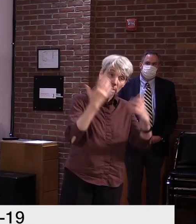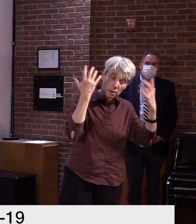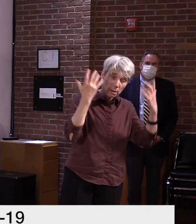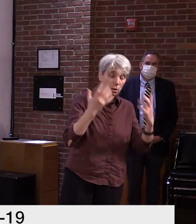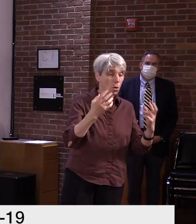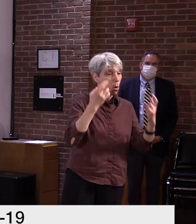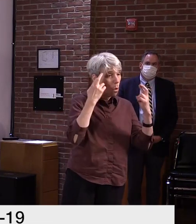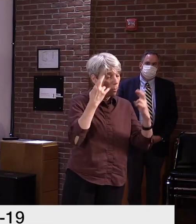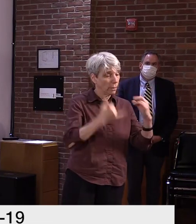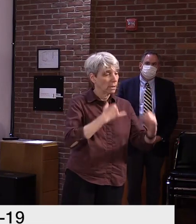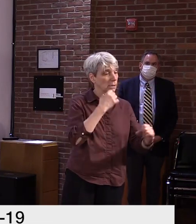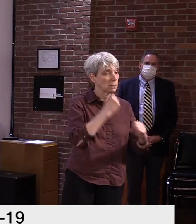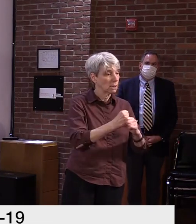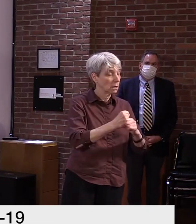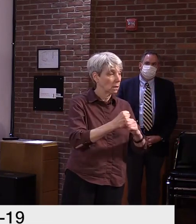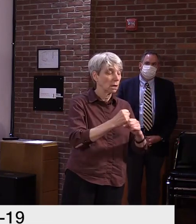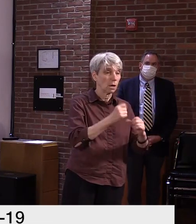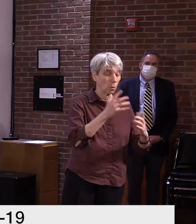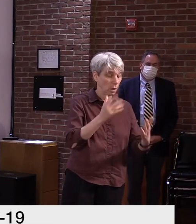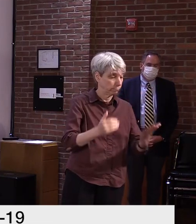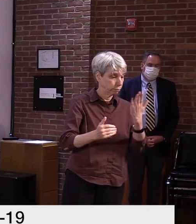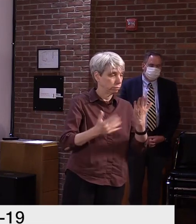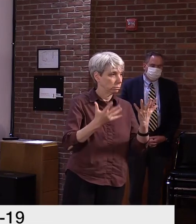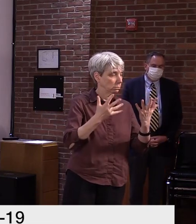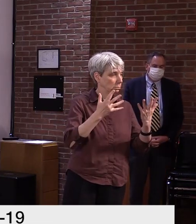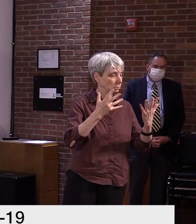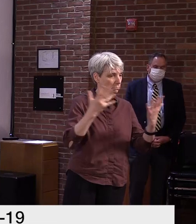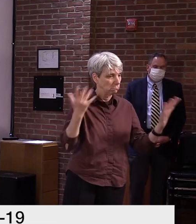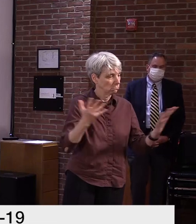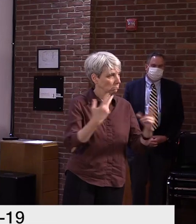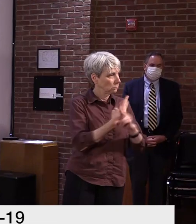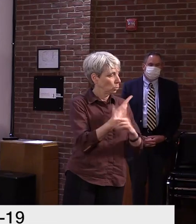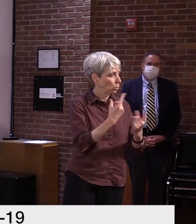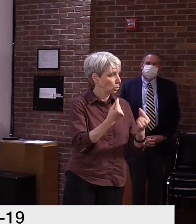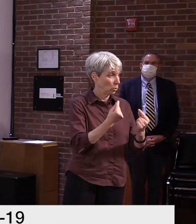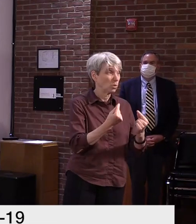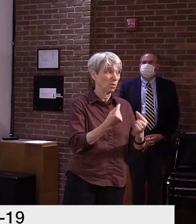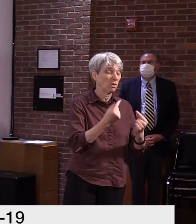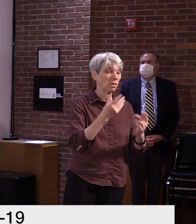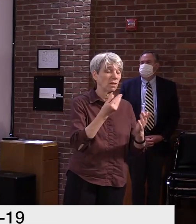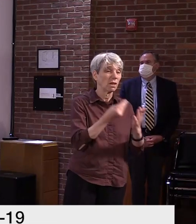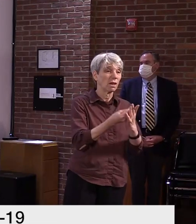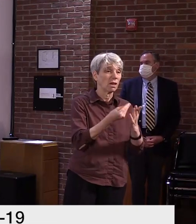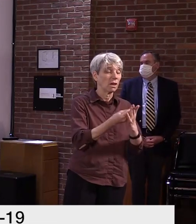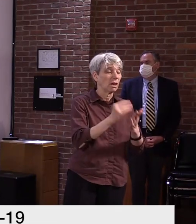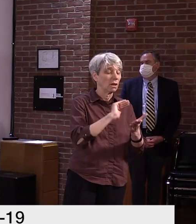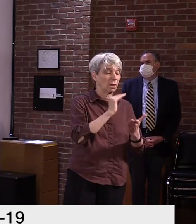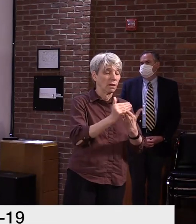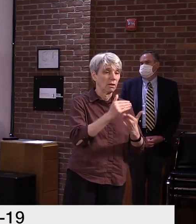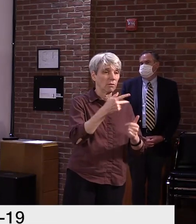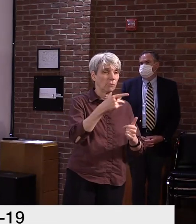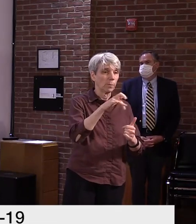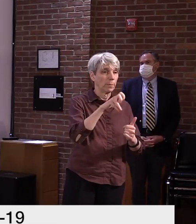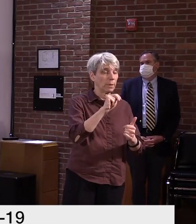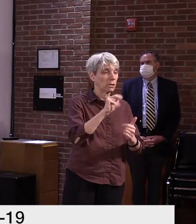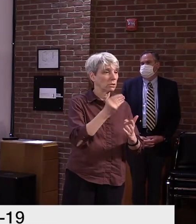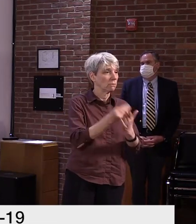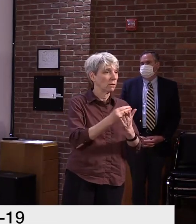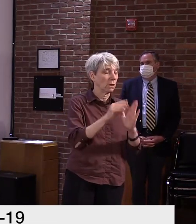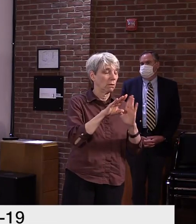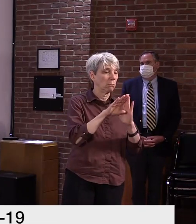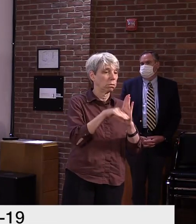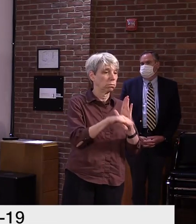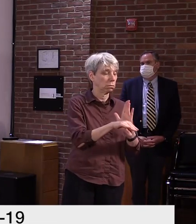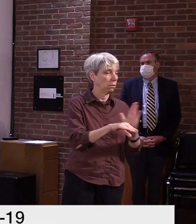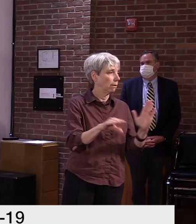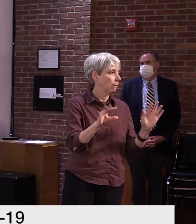this year because it is losing money, but I'm not sure that any investment at this point in time isn't losing money.